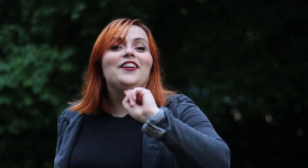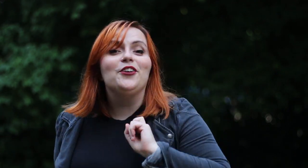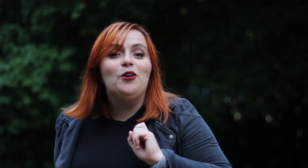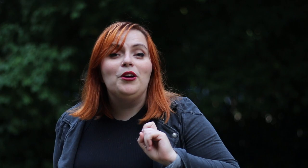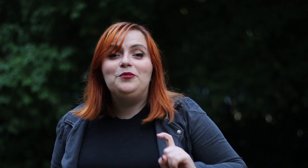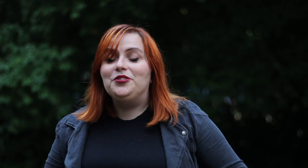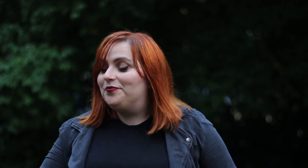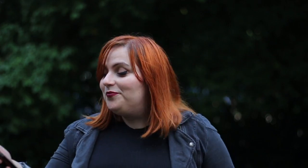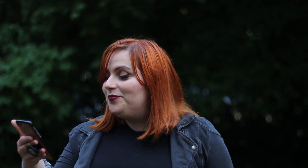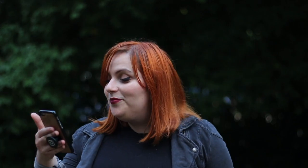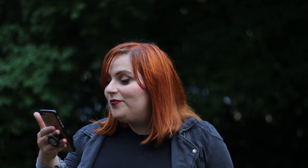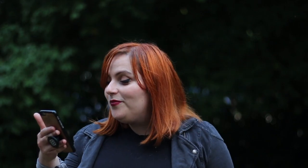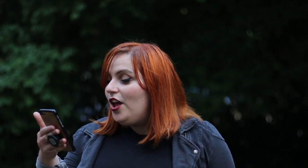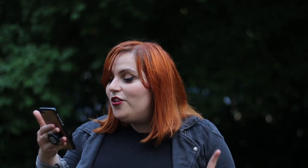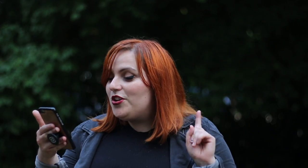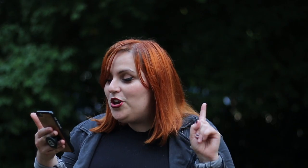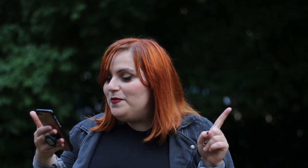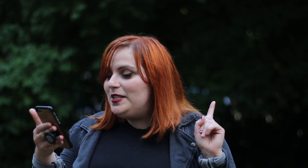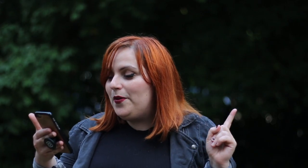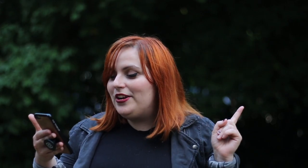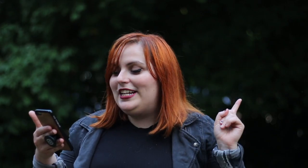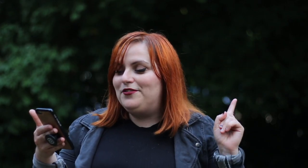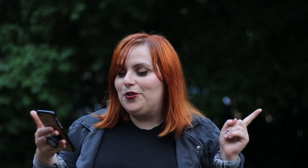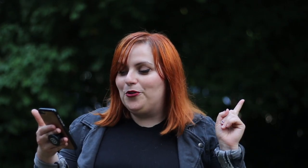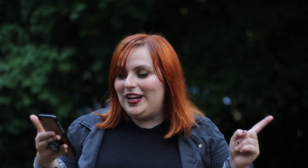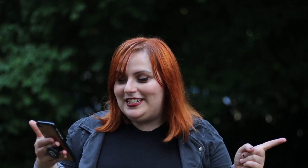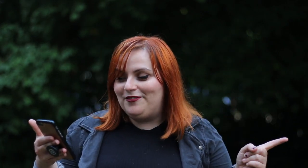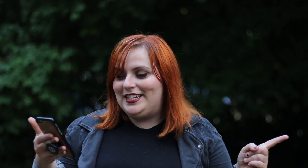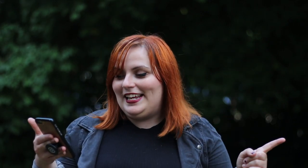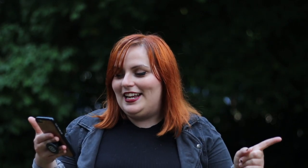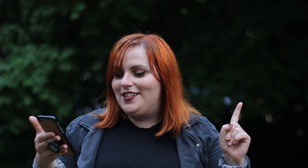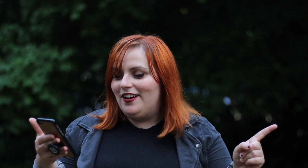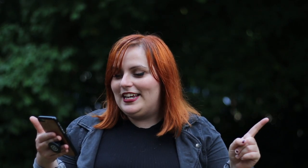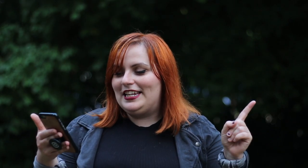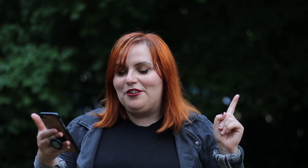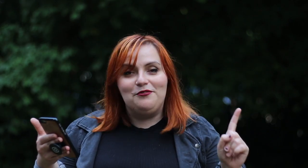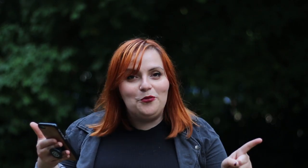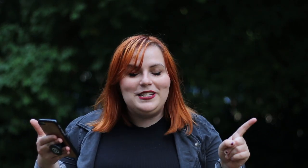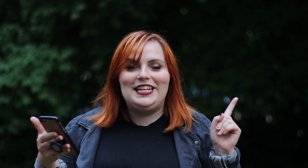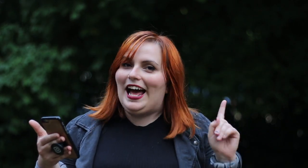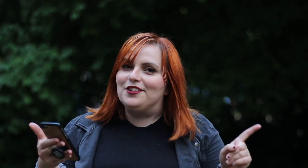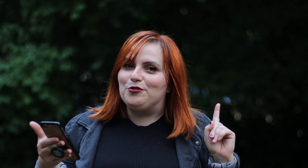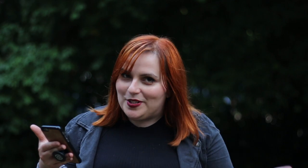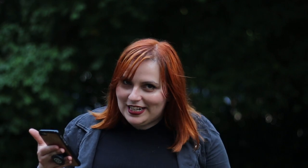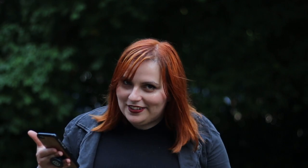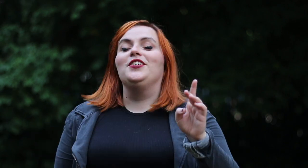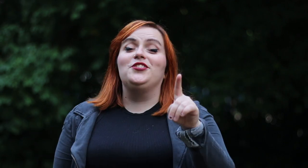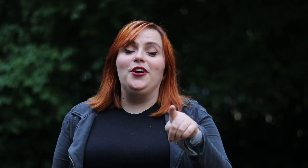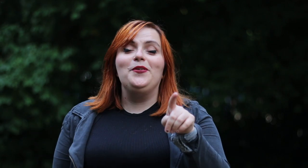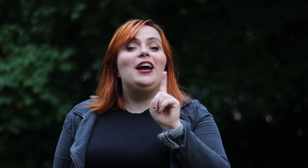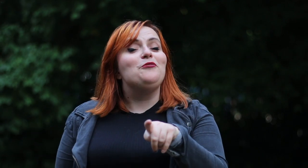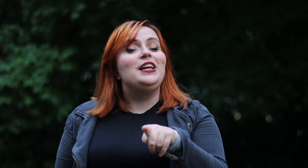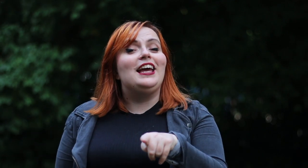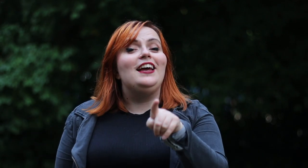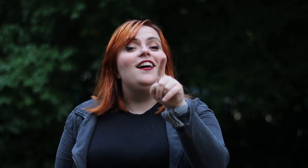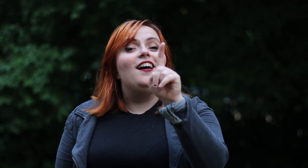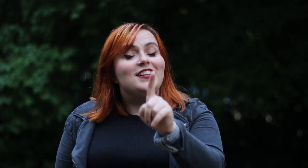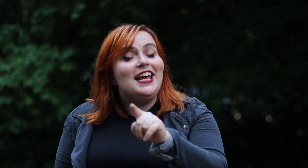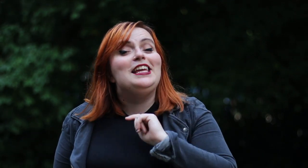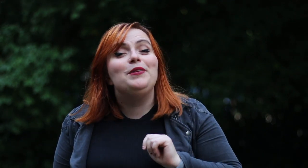and I quote, The human spirit lives on creativity and dies in conformity and routine. So, every year, I take him